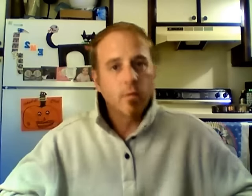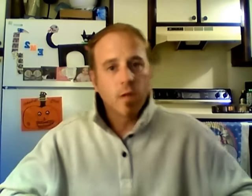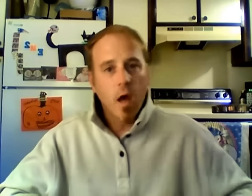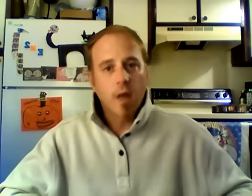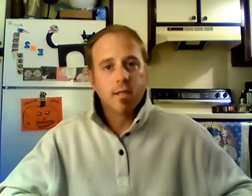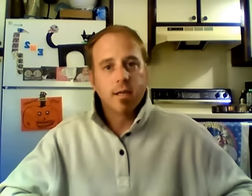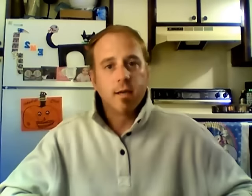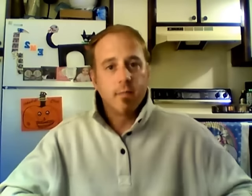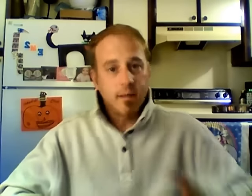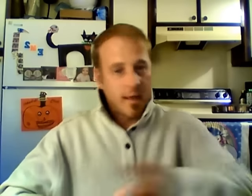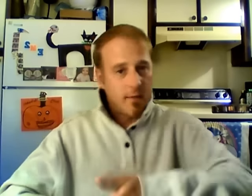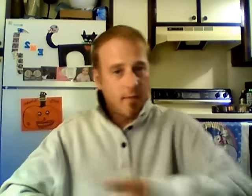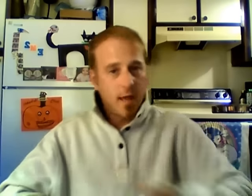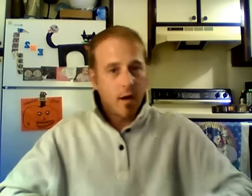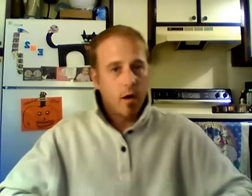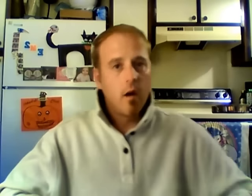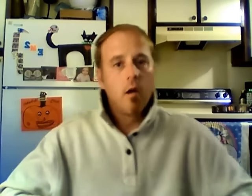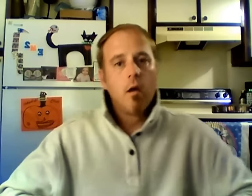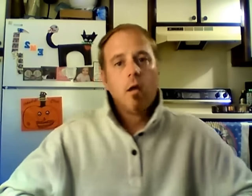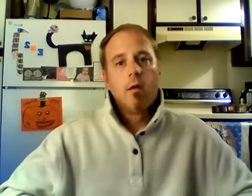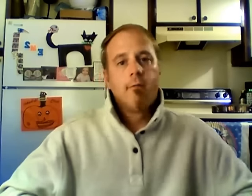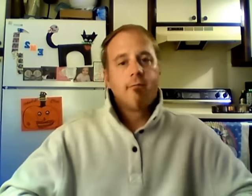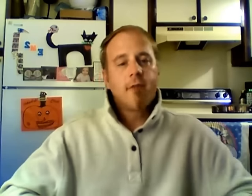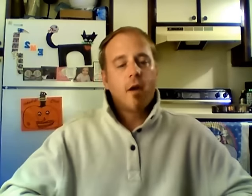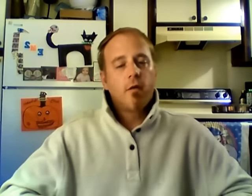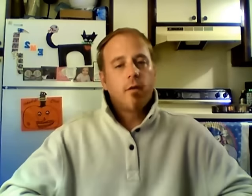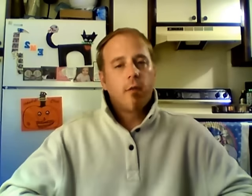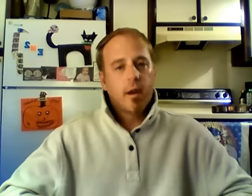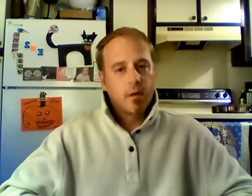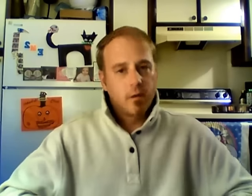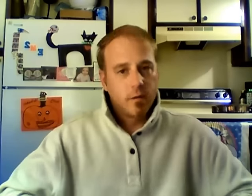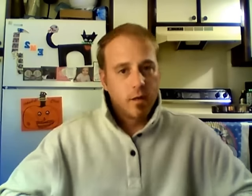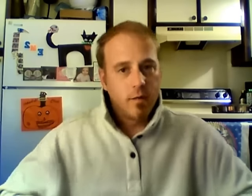that would talk to him in that manner fairly regularly.